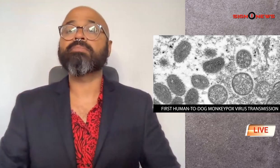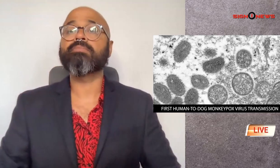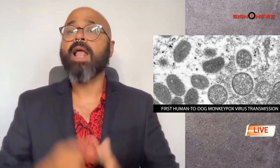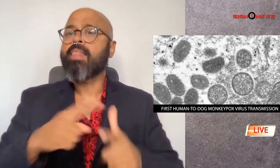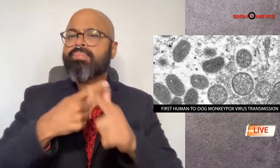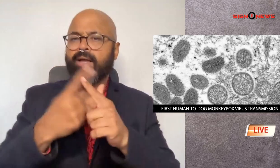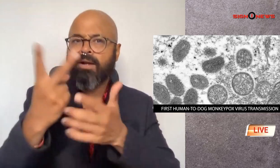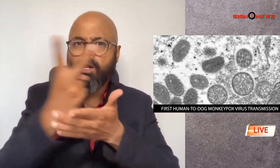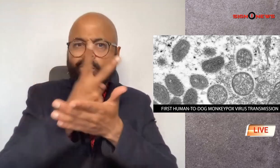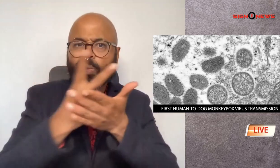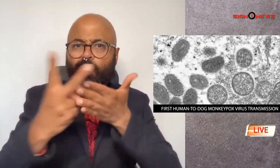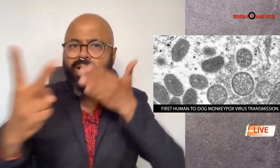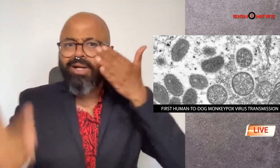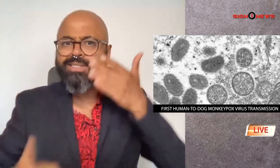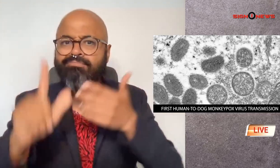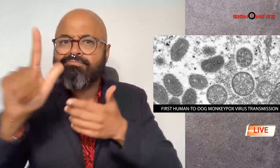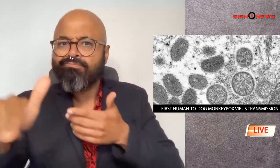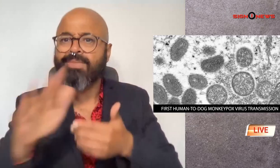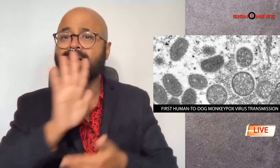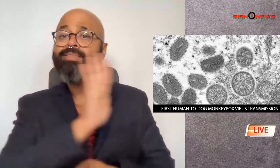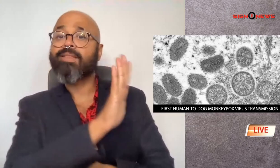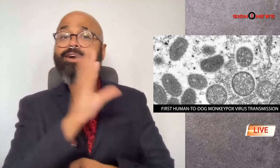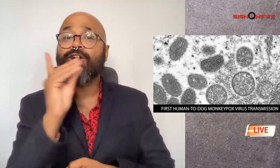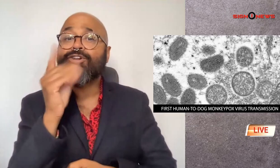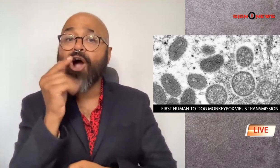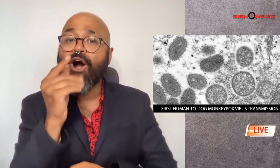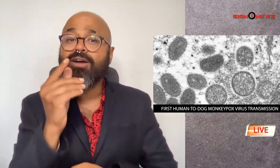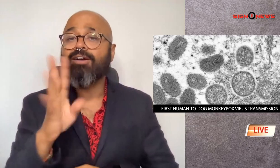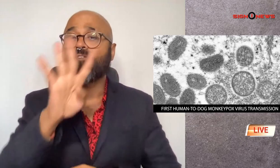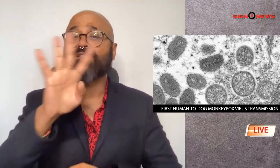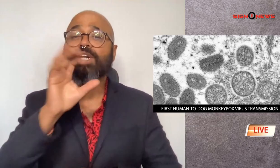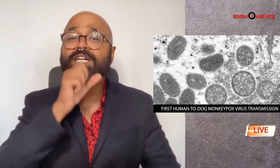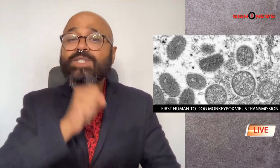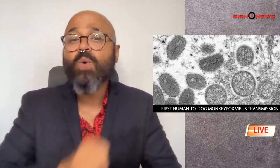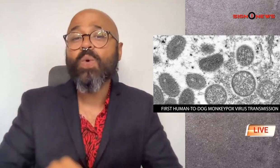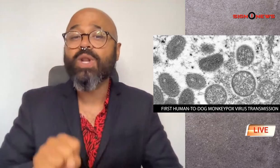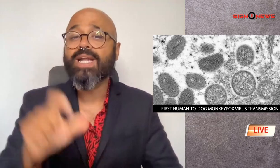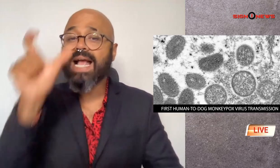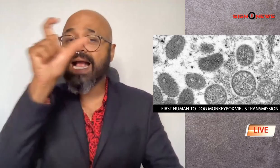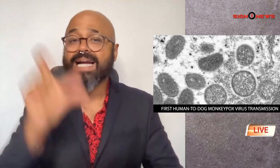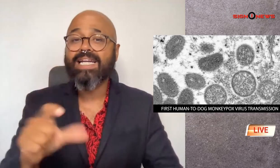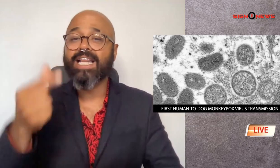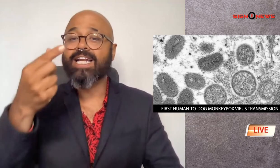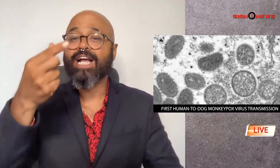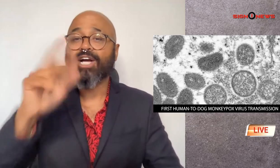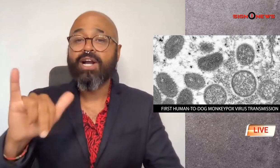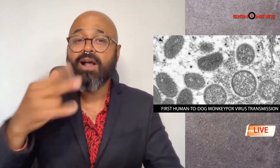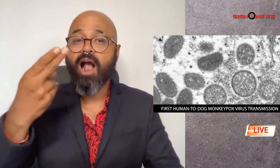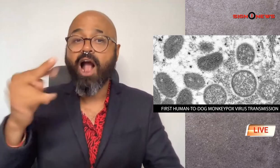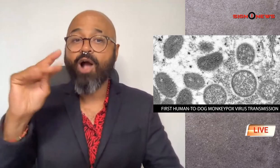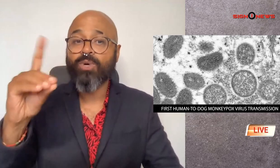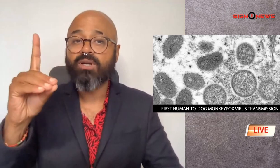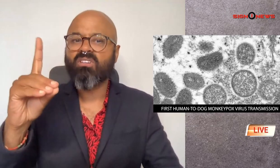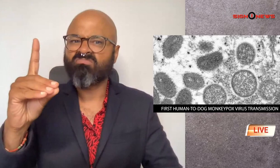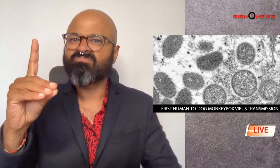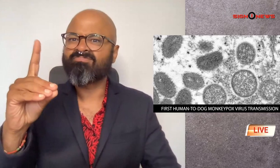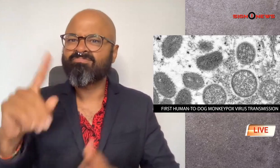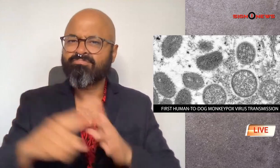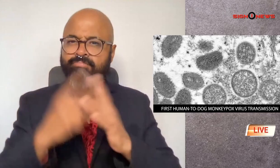a about two weeks later their dog a four-year-old italian greyhound started to have